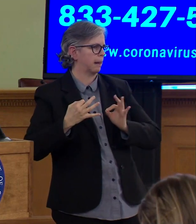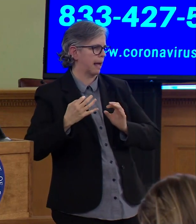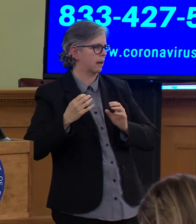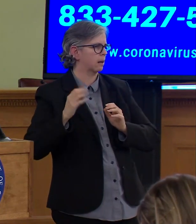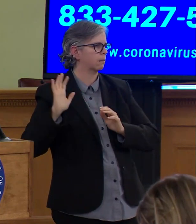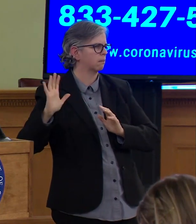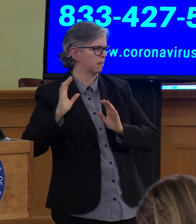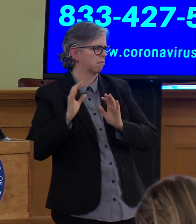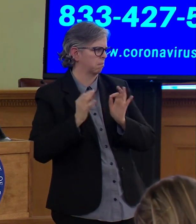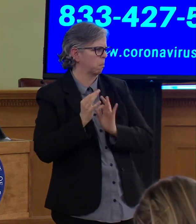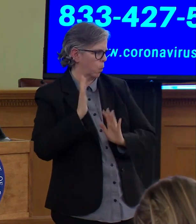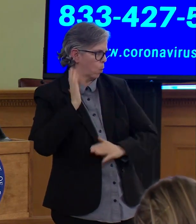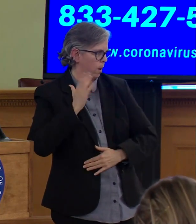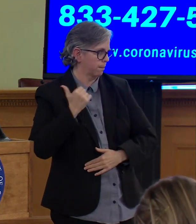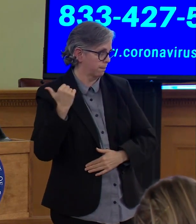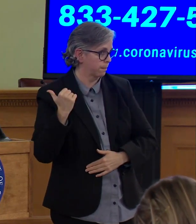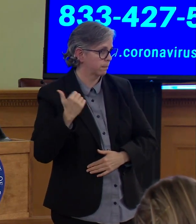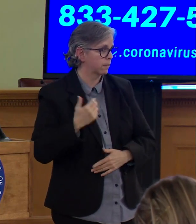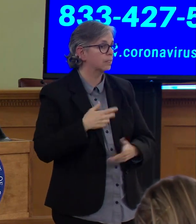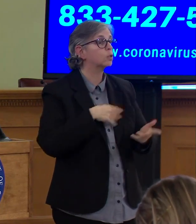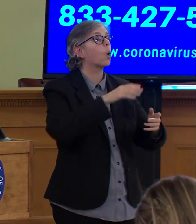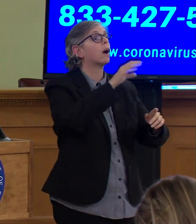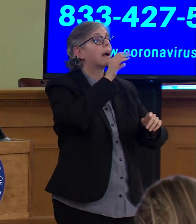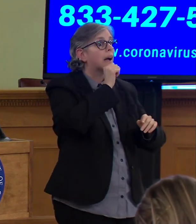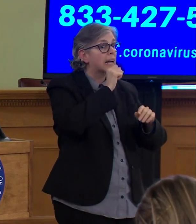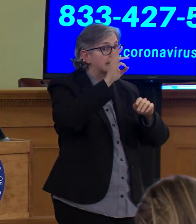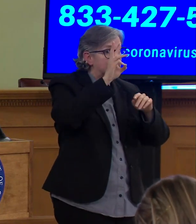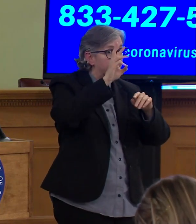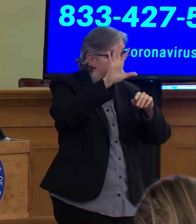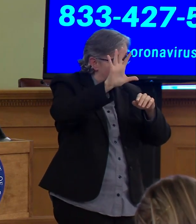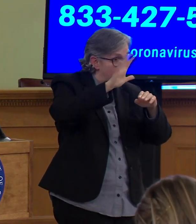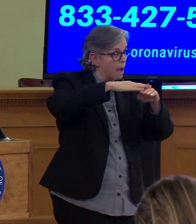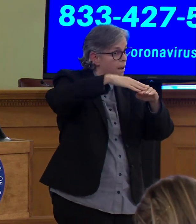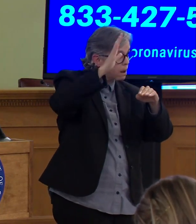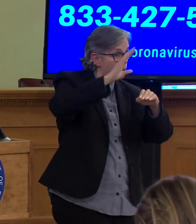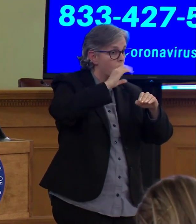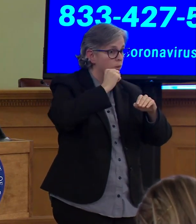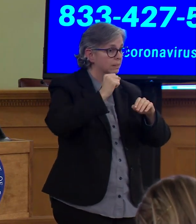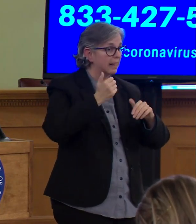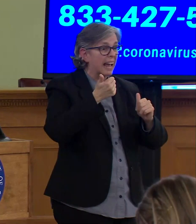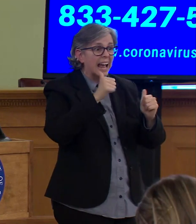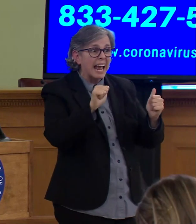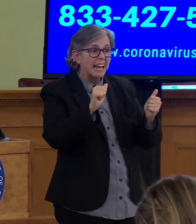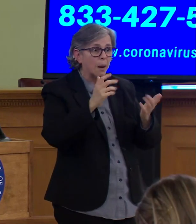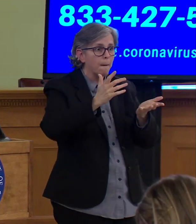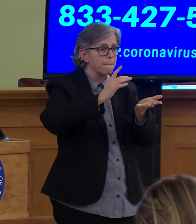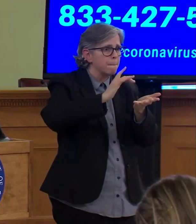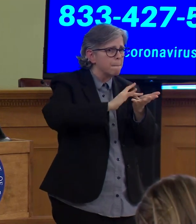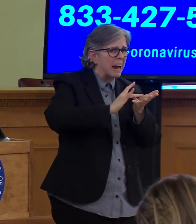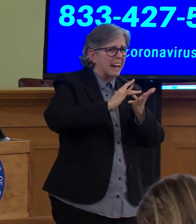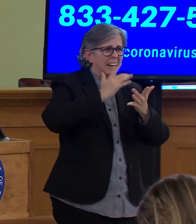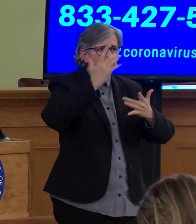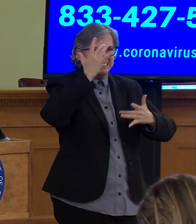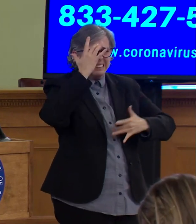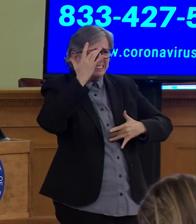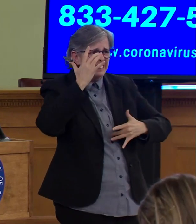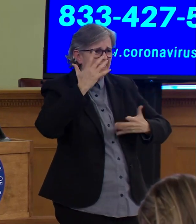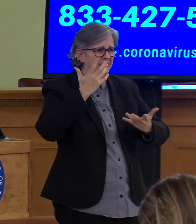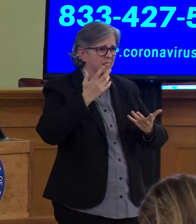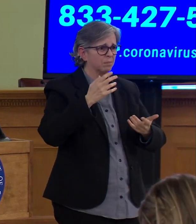also people who have any kind of medical – they're compromised medically.